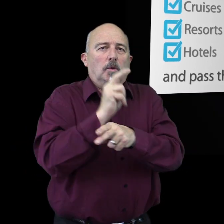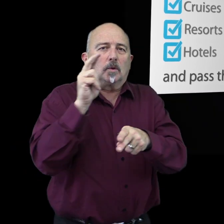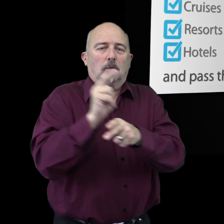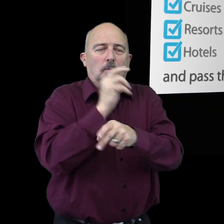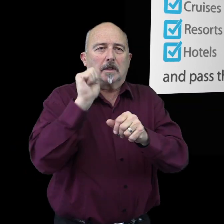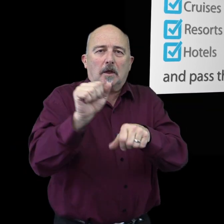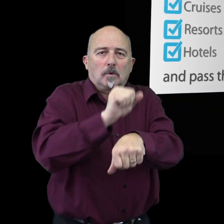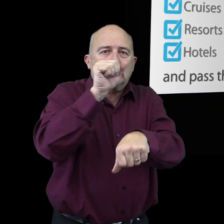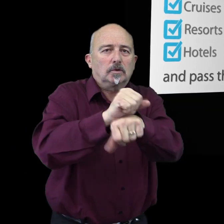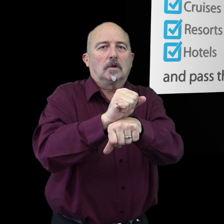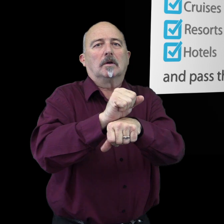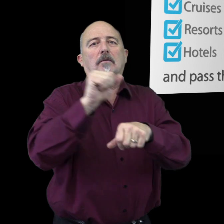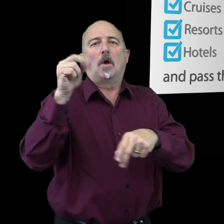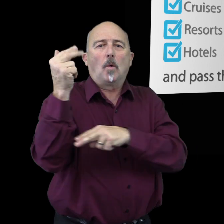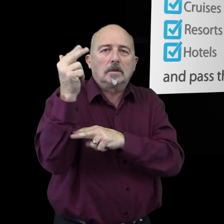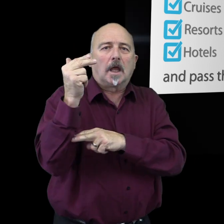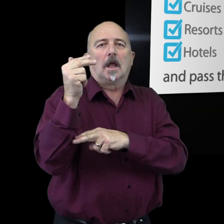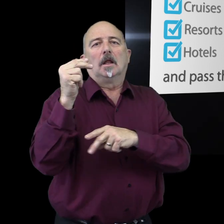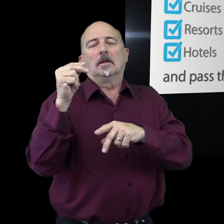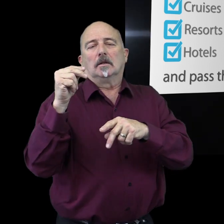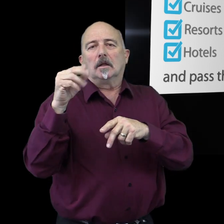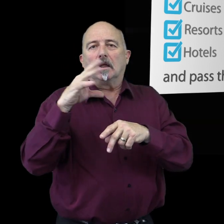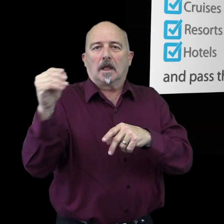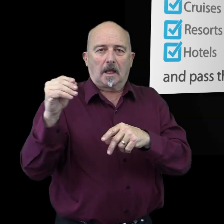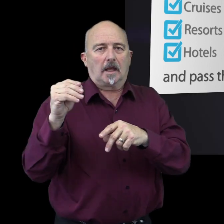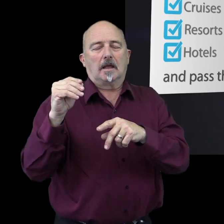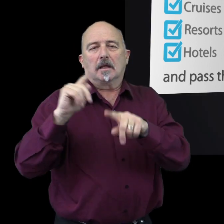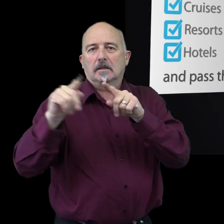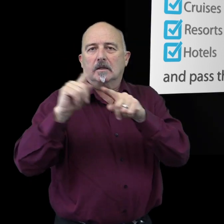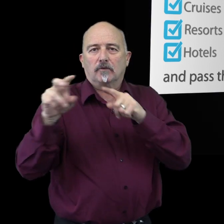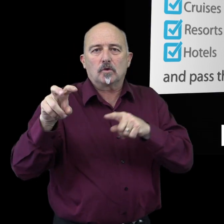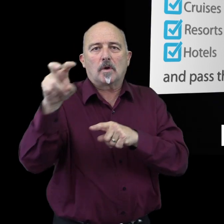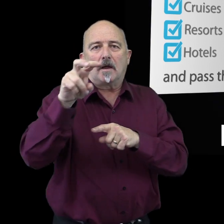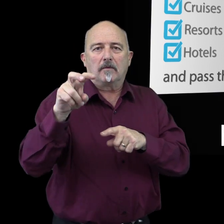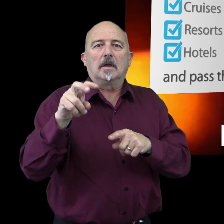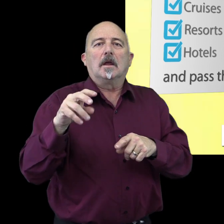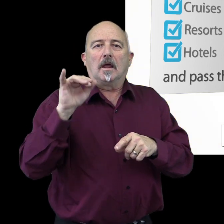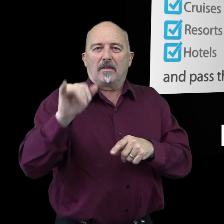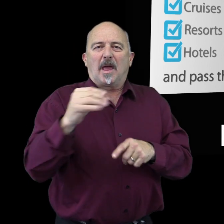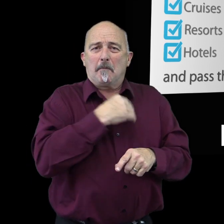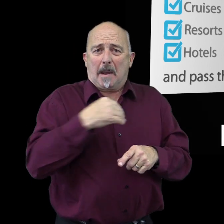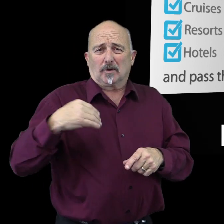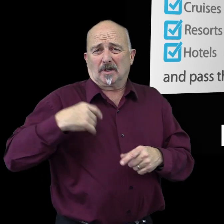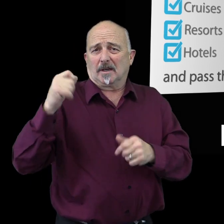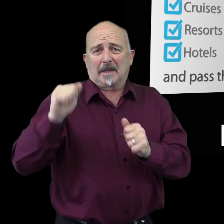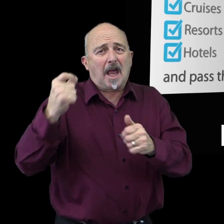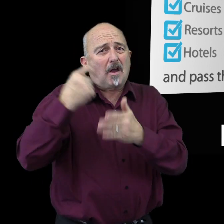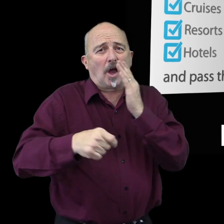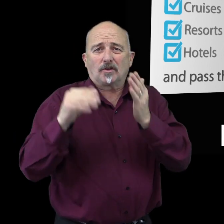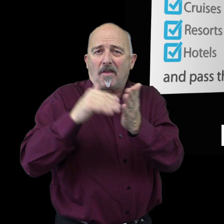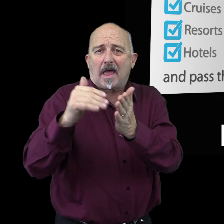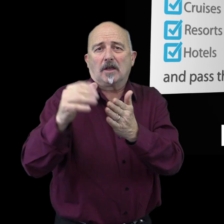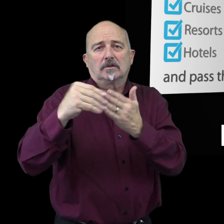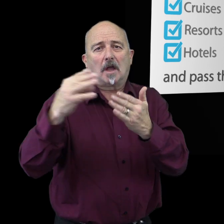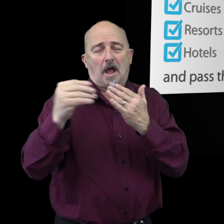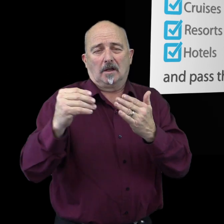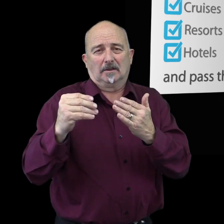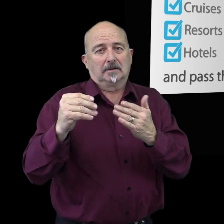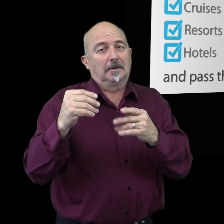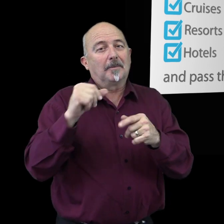and pass the savings on to you. Similar memberships have cost thousands of dollars. And we're not done yet. Check